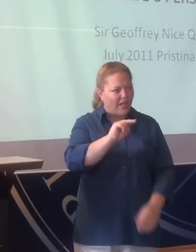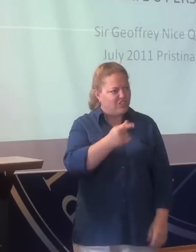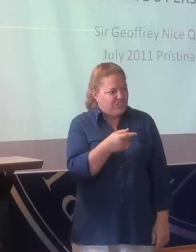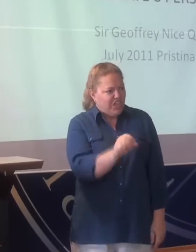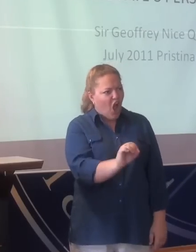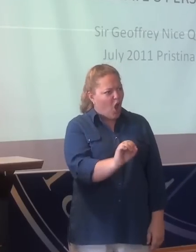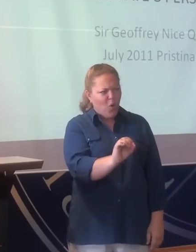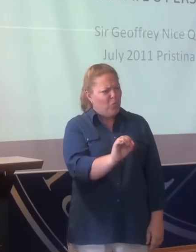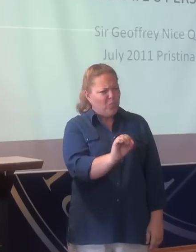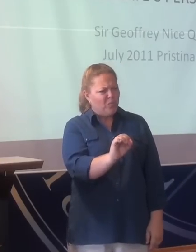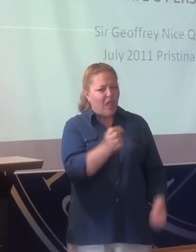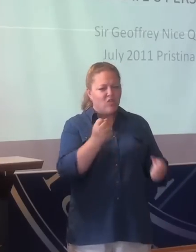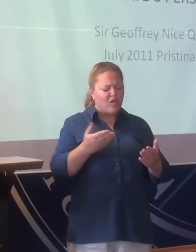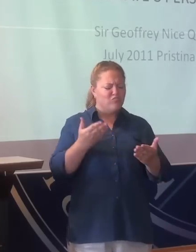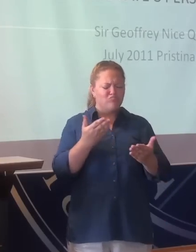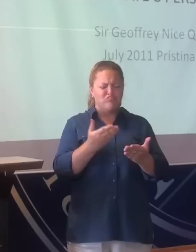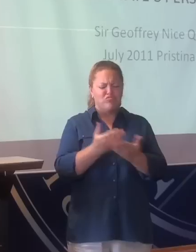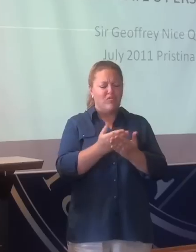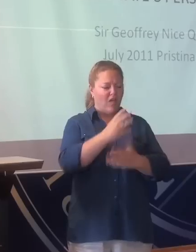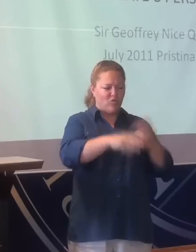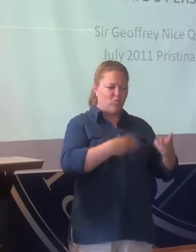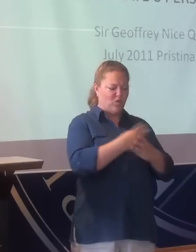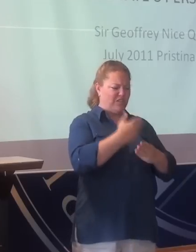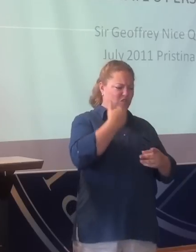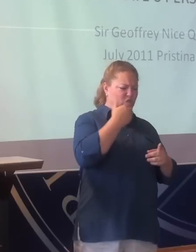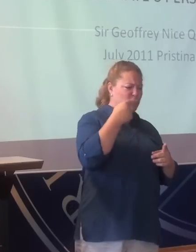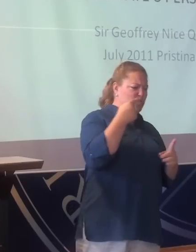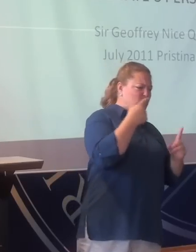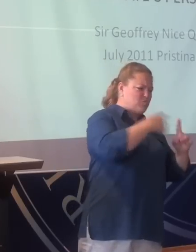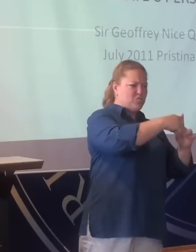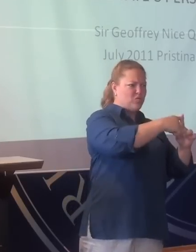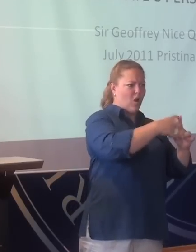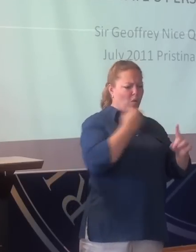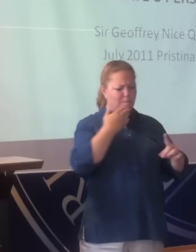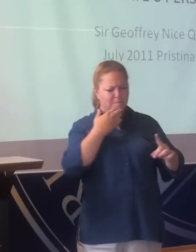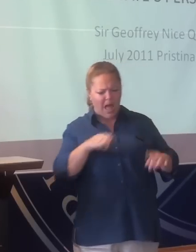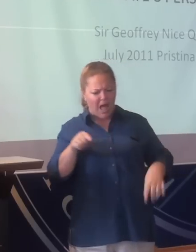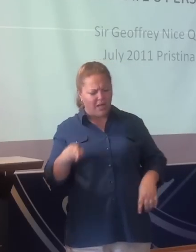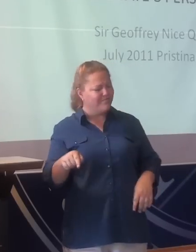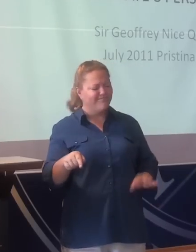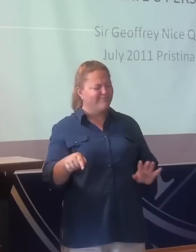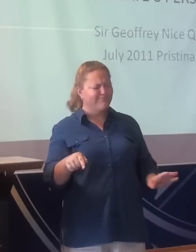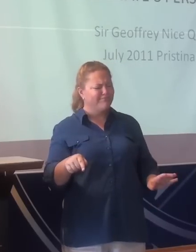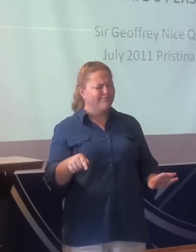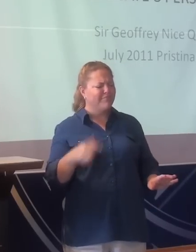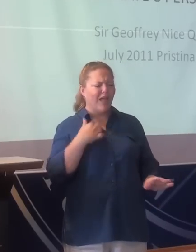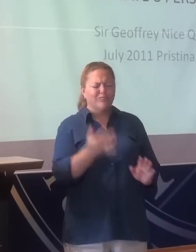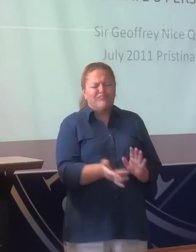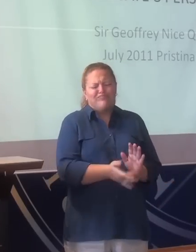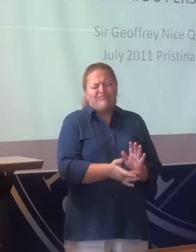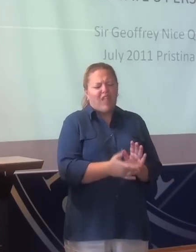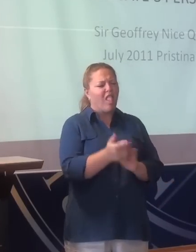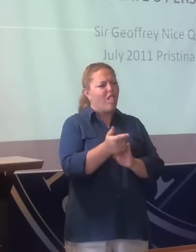trying to prove that the world was either good in this way or bad in that way. I was just a technical